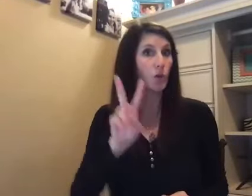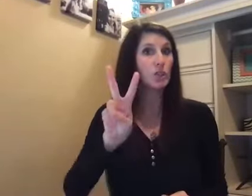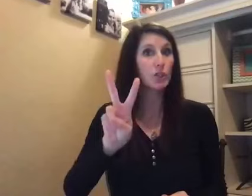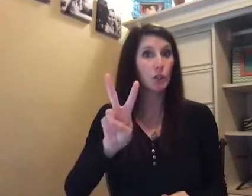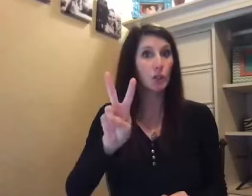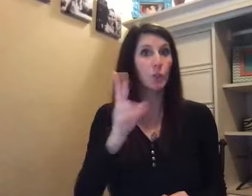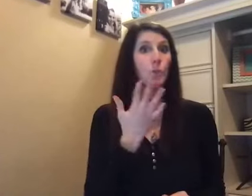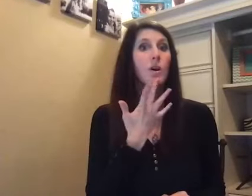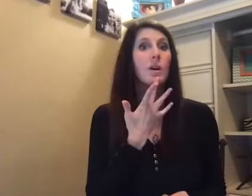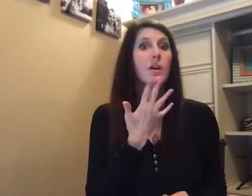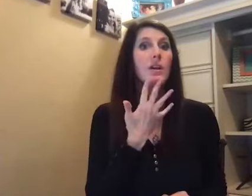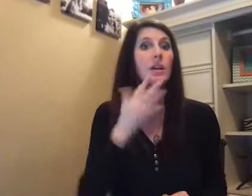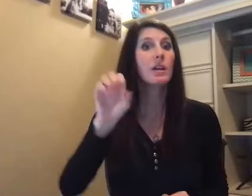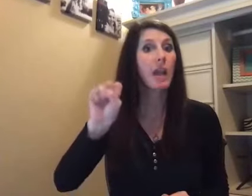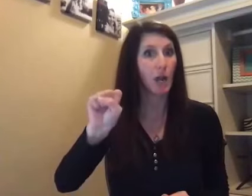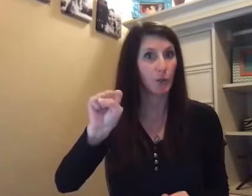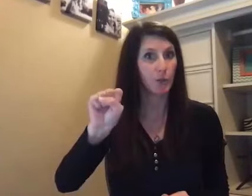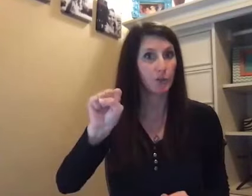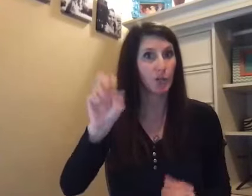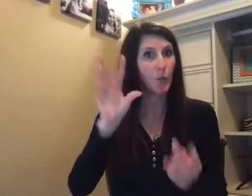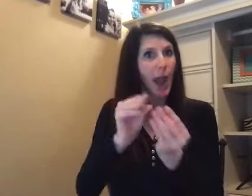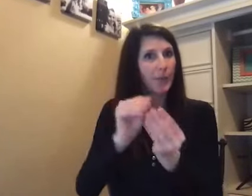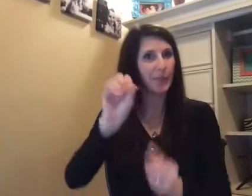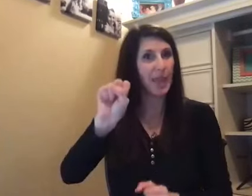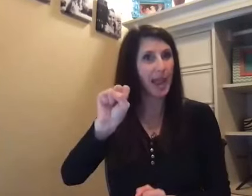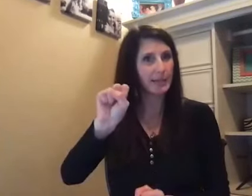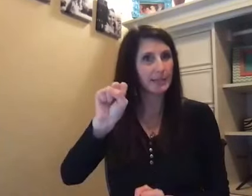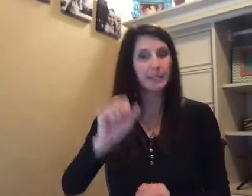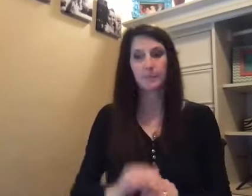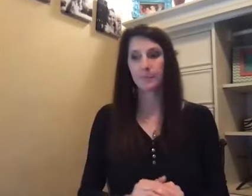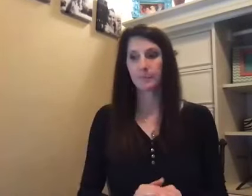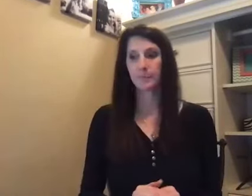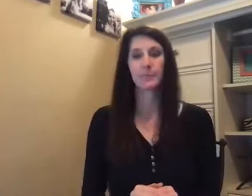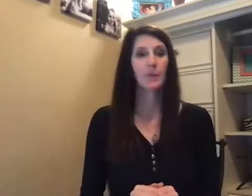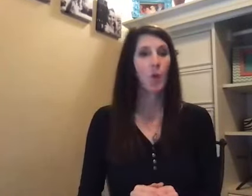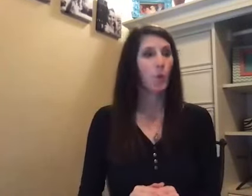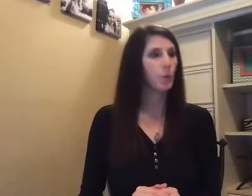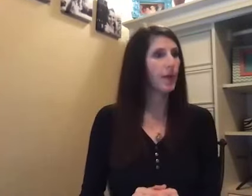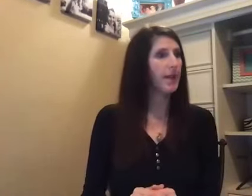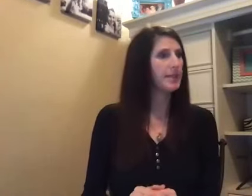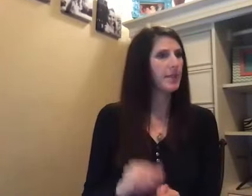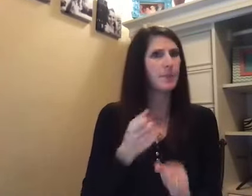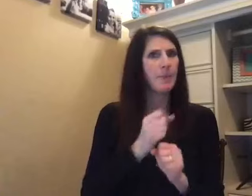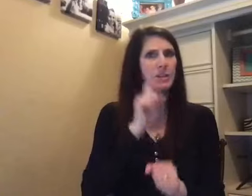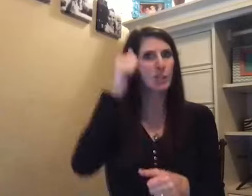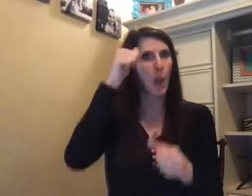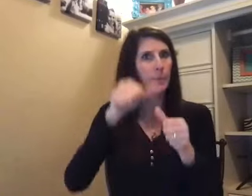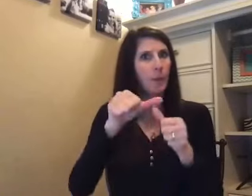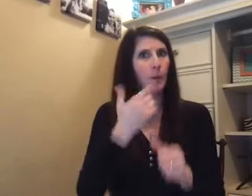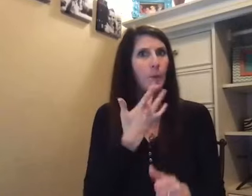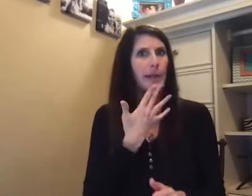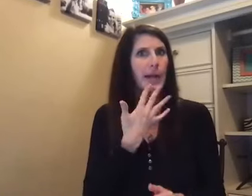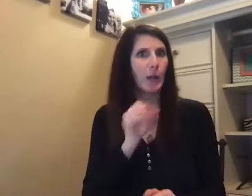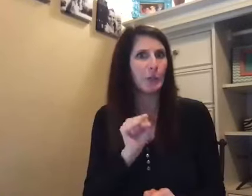two colors. You ask the S. Okay. Let me make sure I remember my colors.